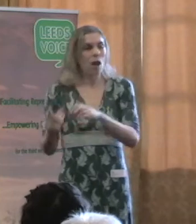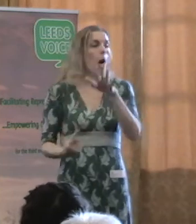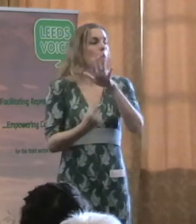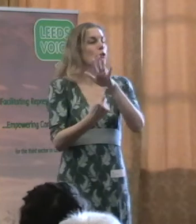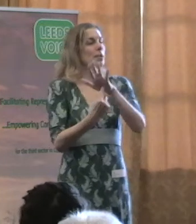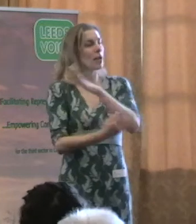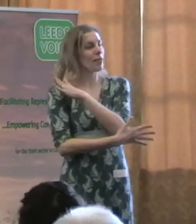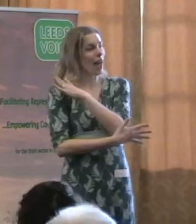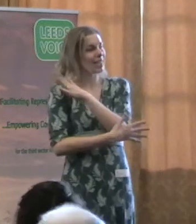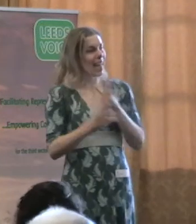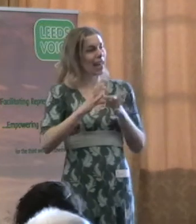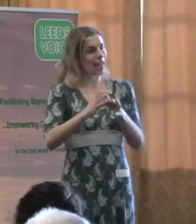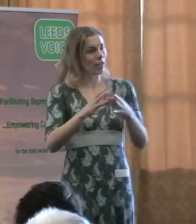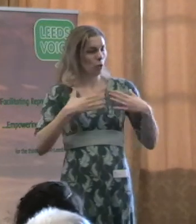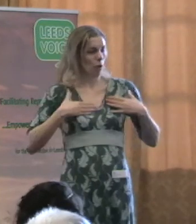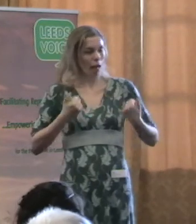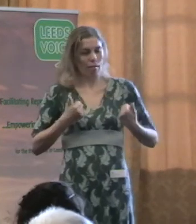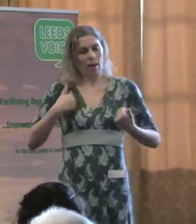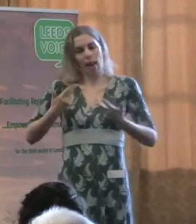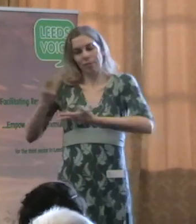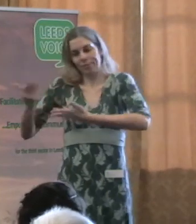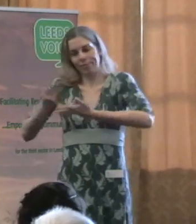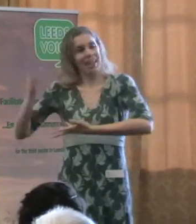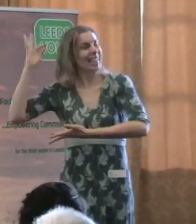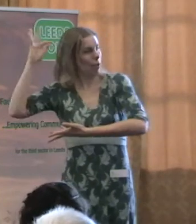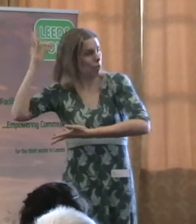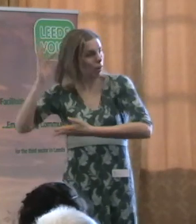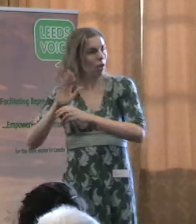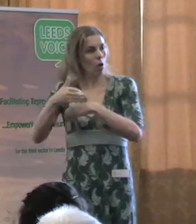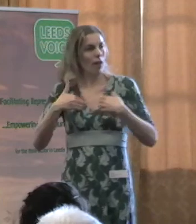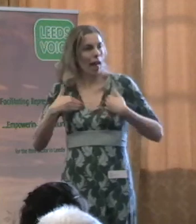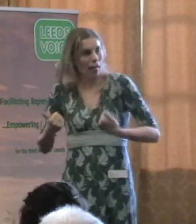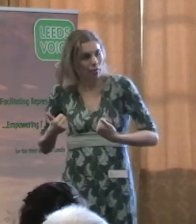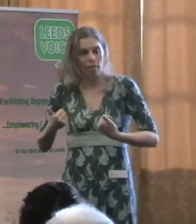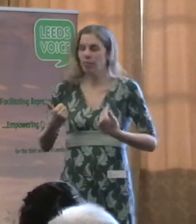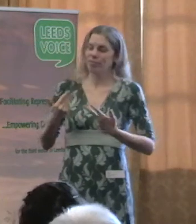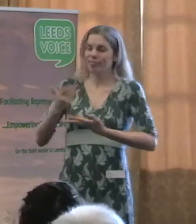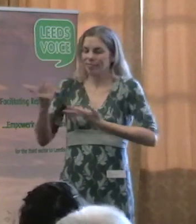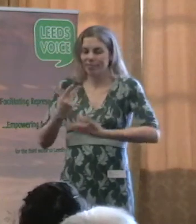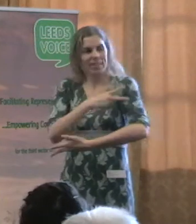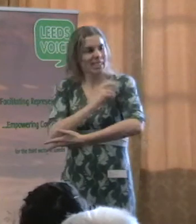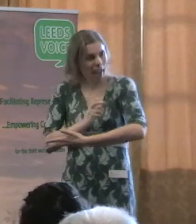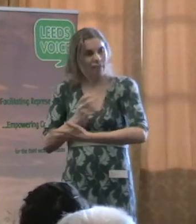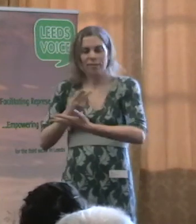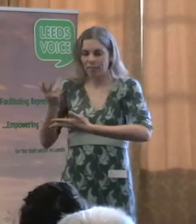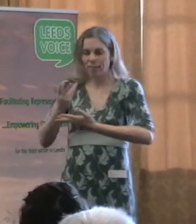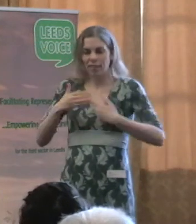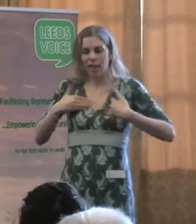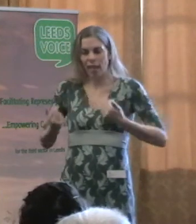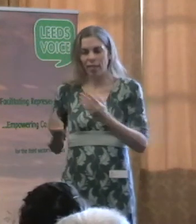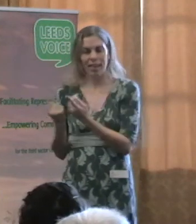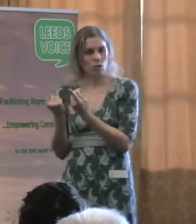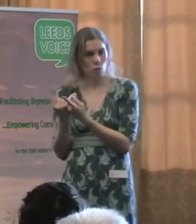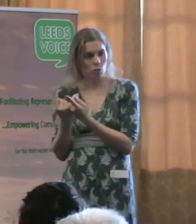health matters through the local authority to the members and officers. And as we've been hearing earlier, we'll